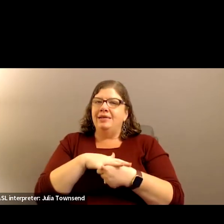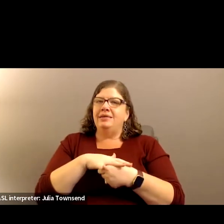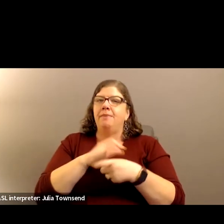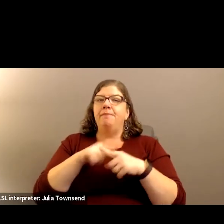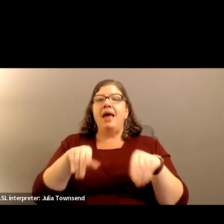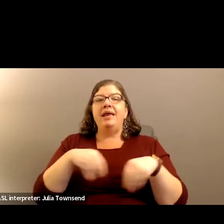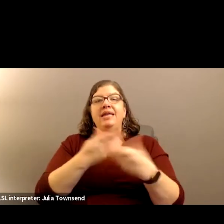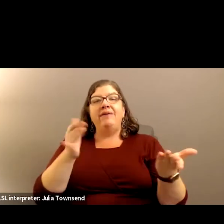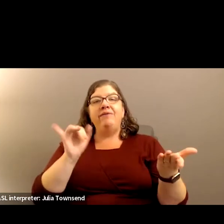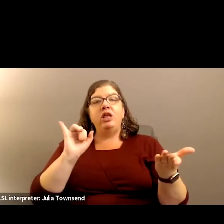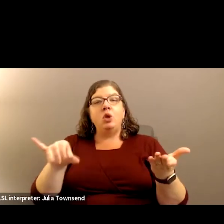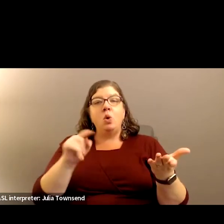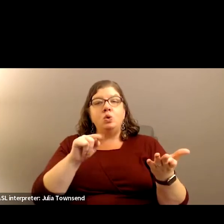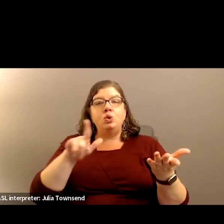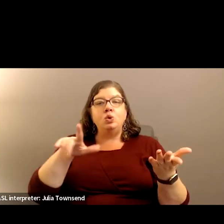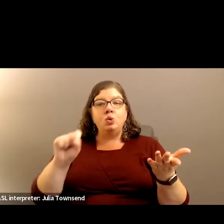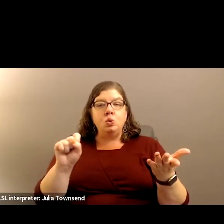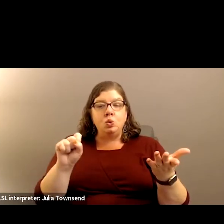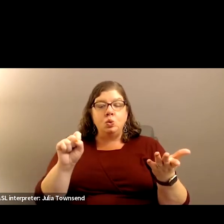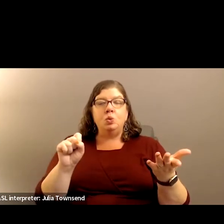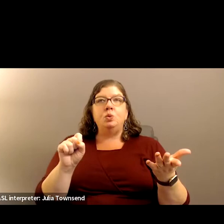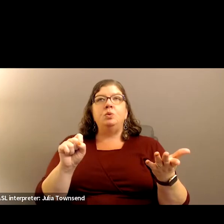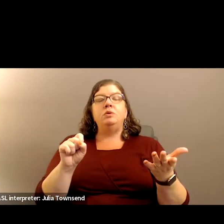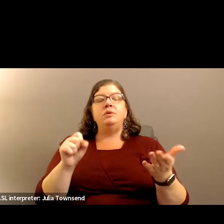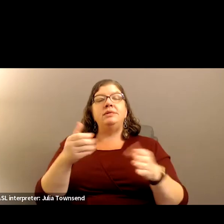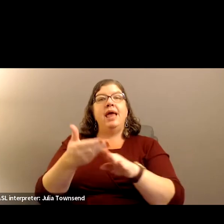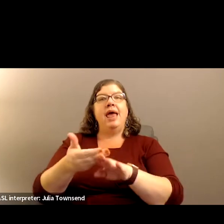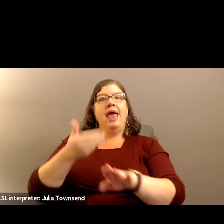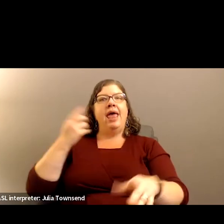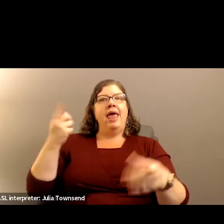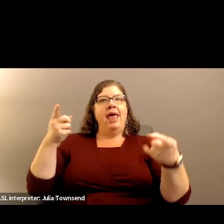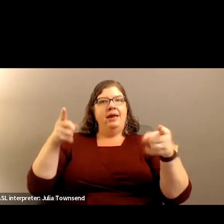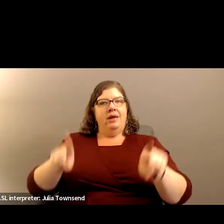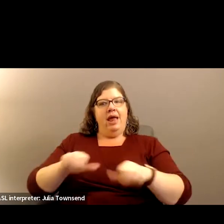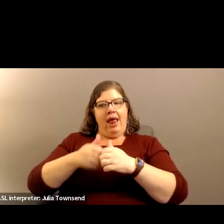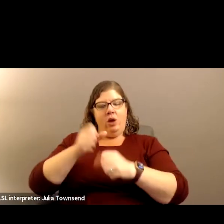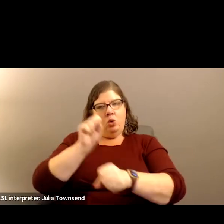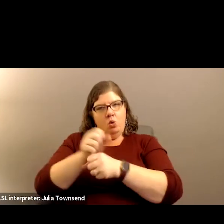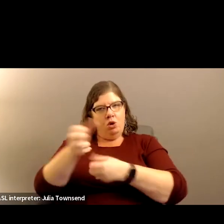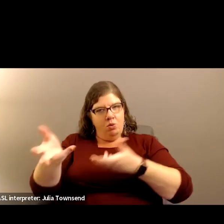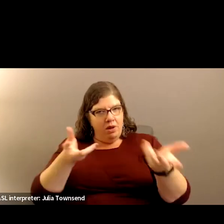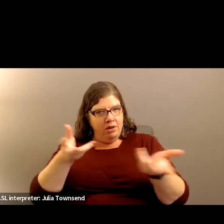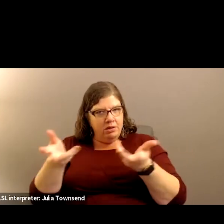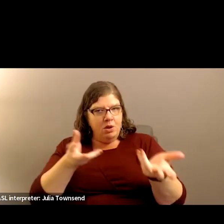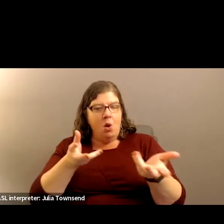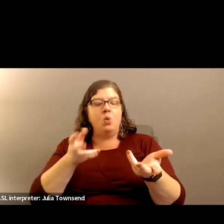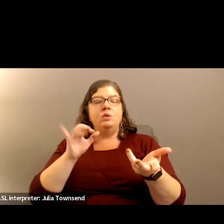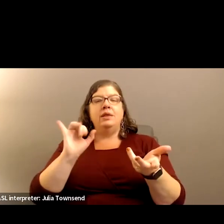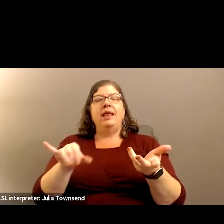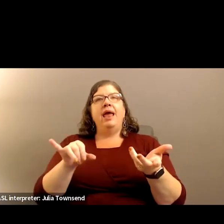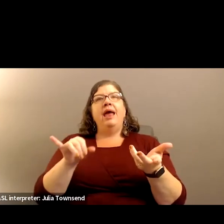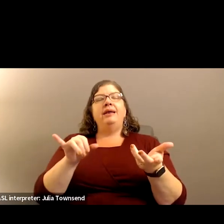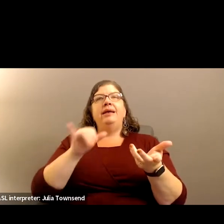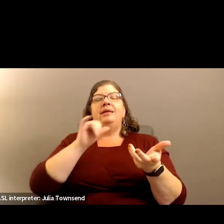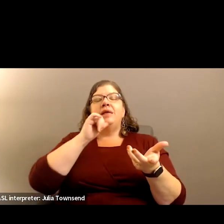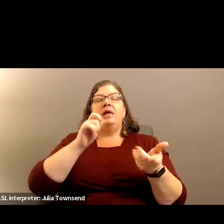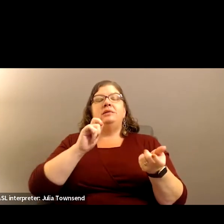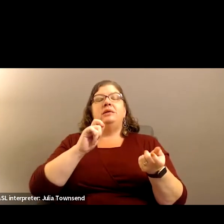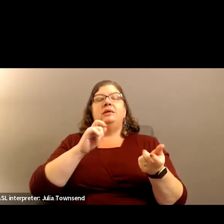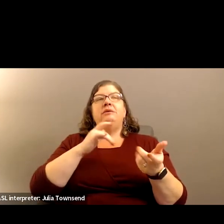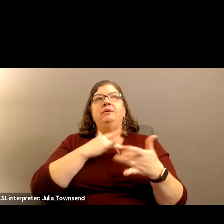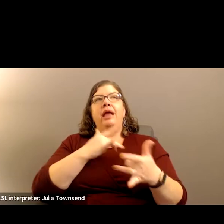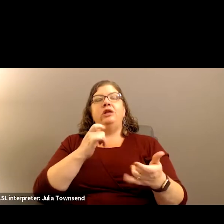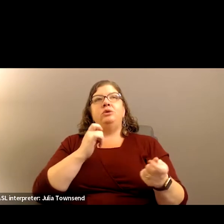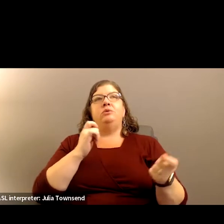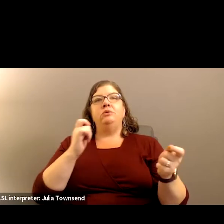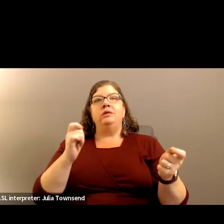But giving those tools ahead of time, how to work with those so that it doesn't lend itself